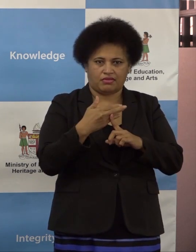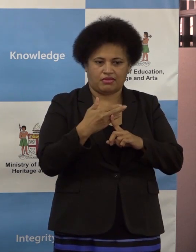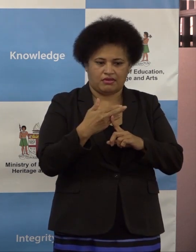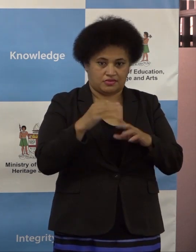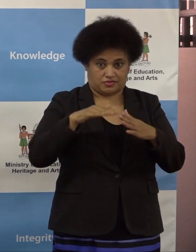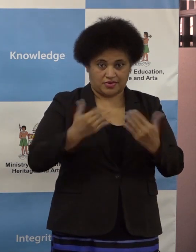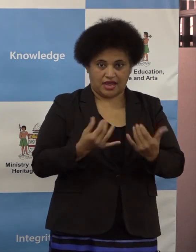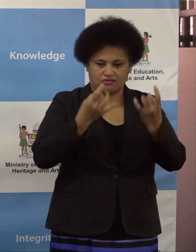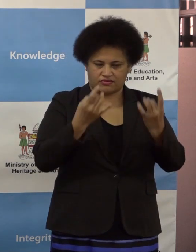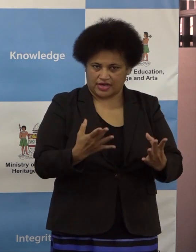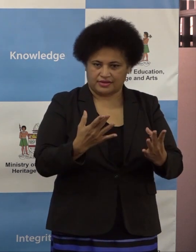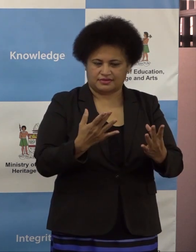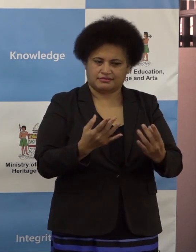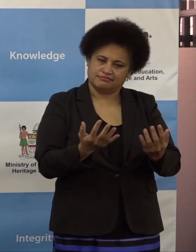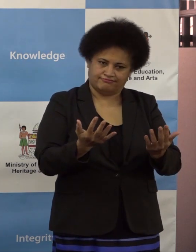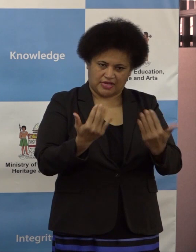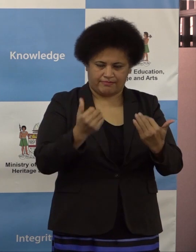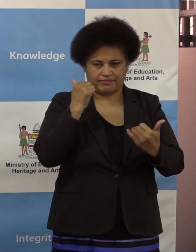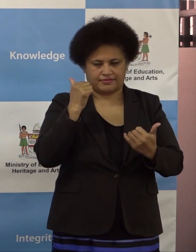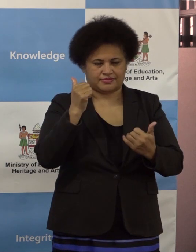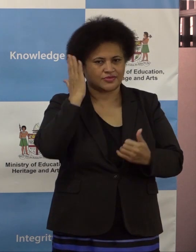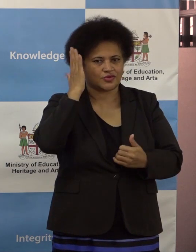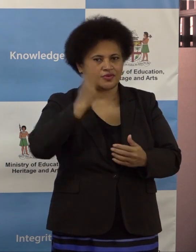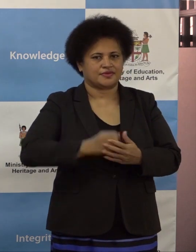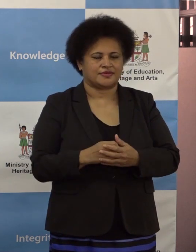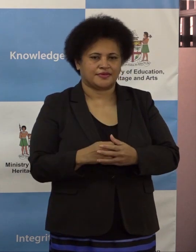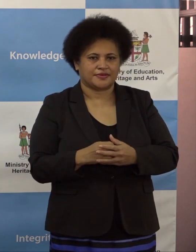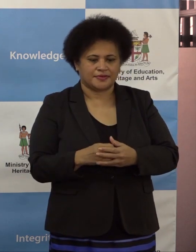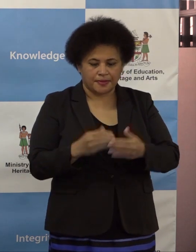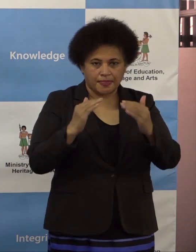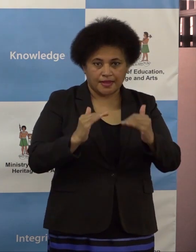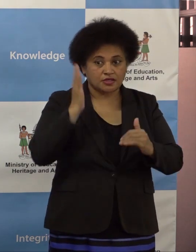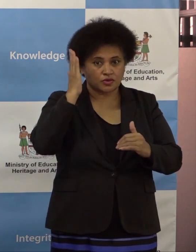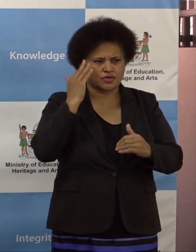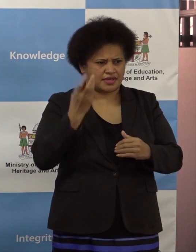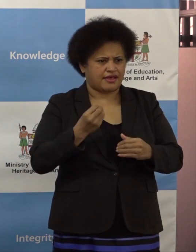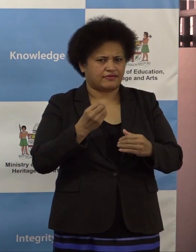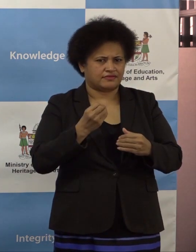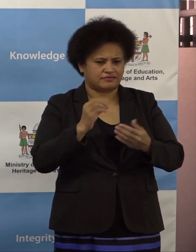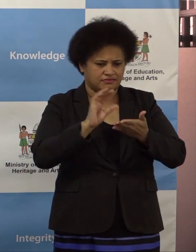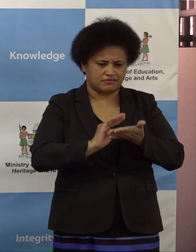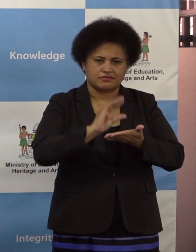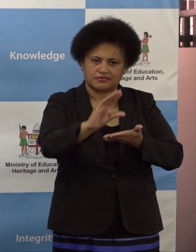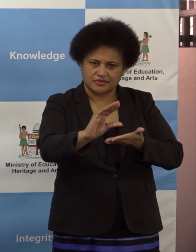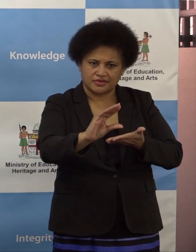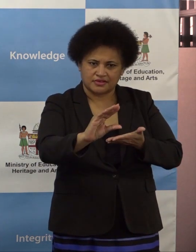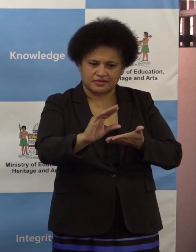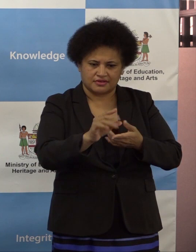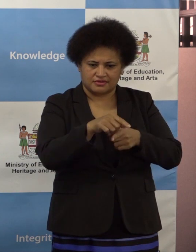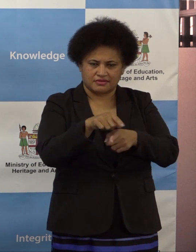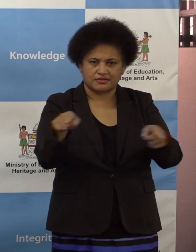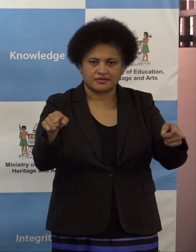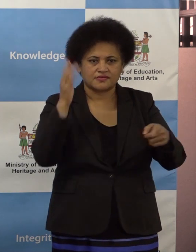too with all safety and care. Schools have their free education grant to use and to make all